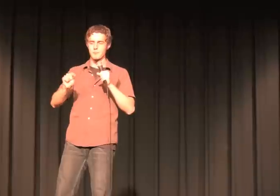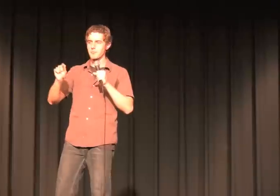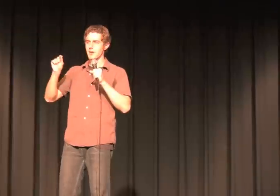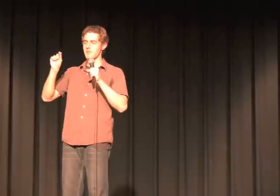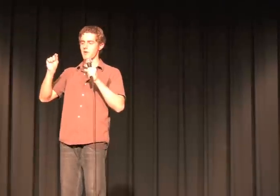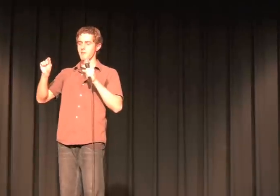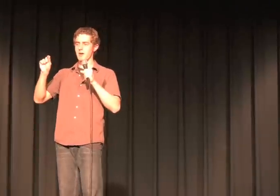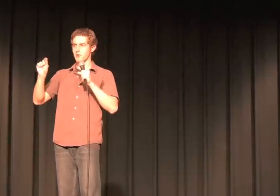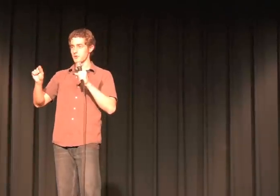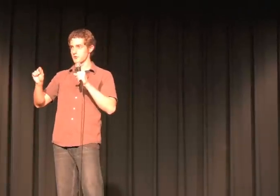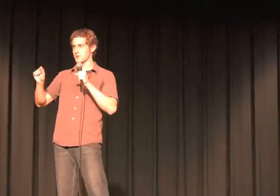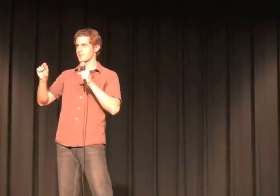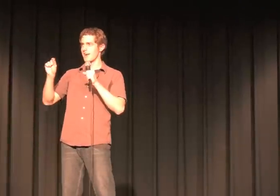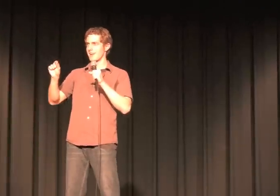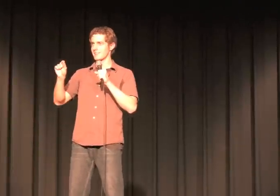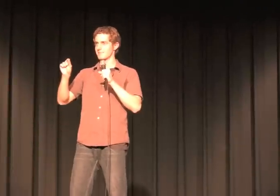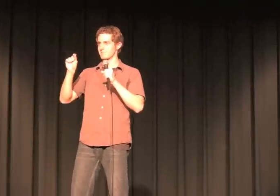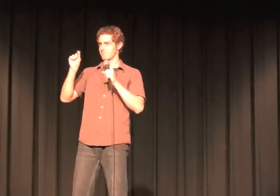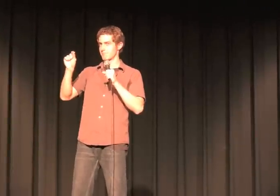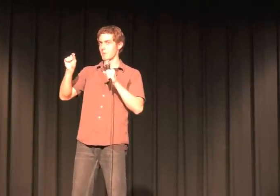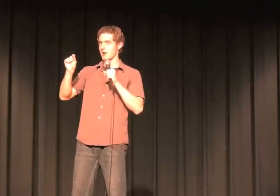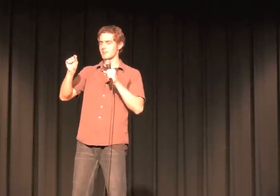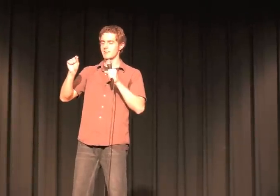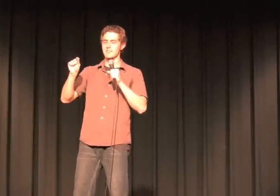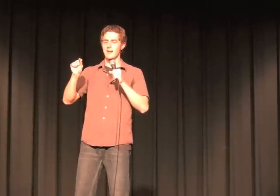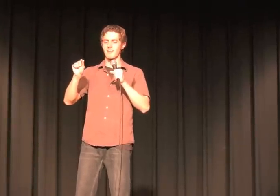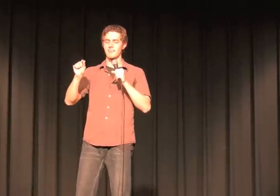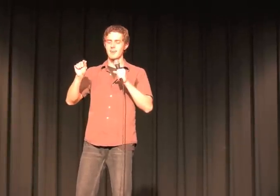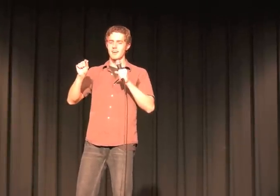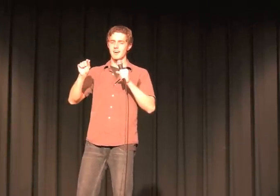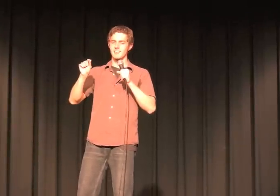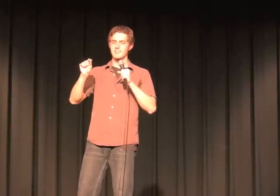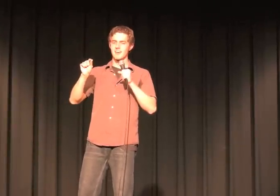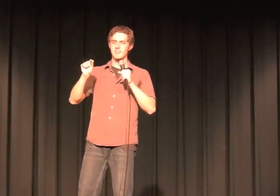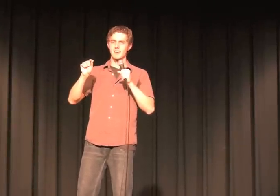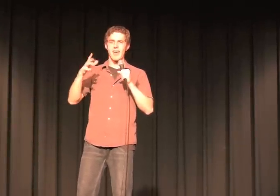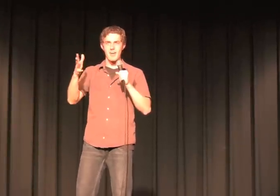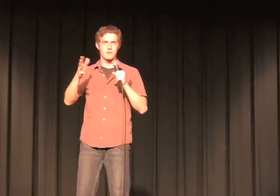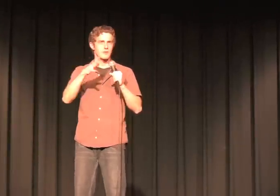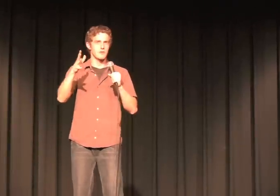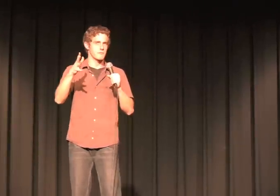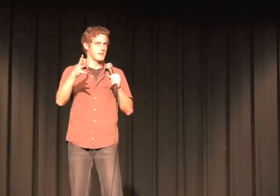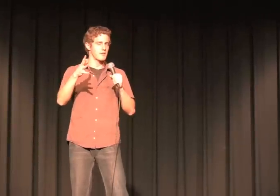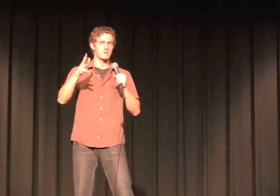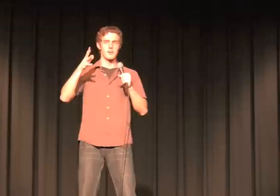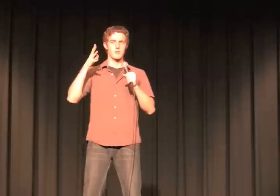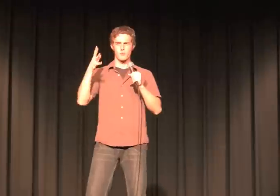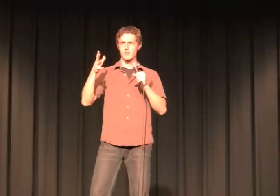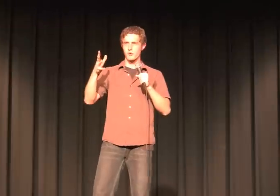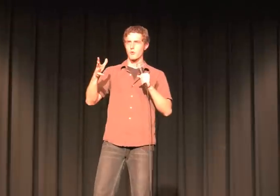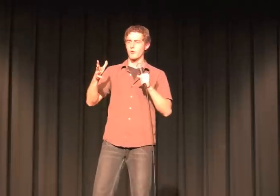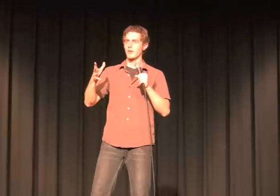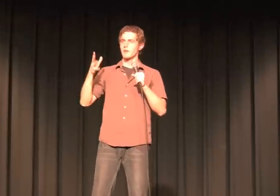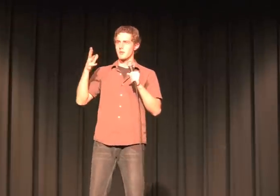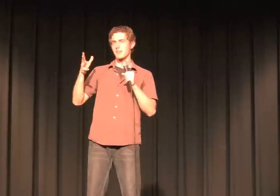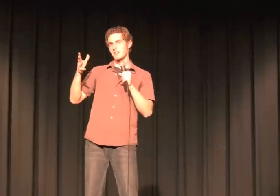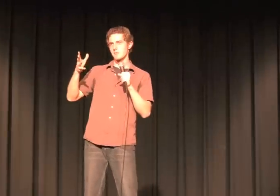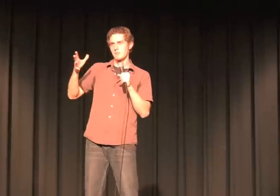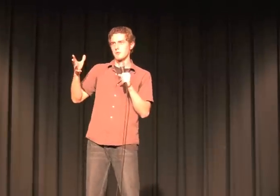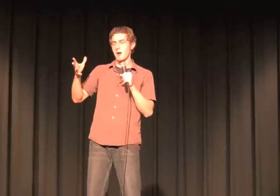from a producer at America's Got Talent saying, like, hey, I saw your videos. They're really cool. We think you